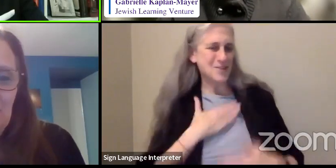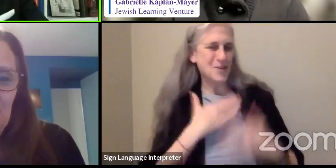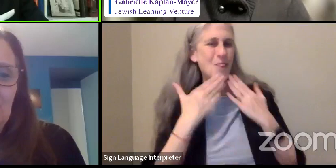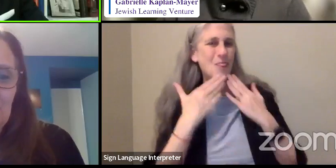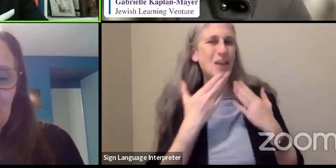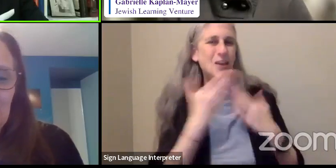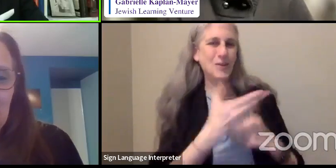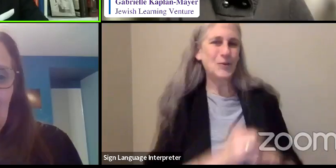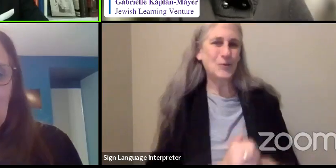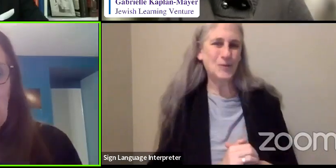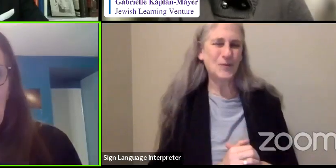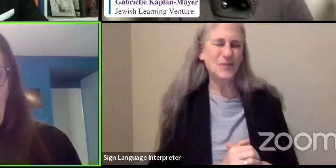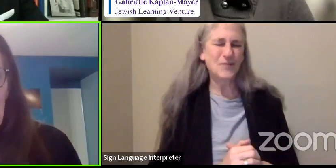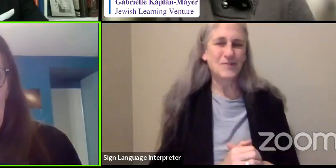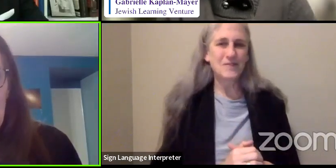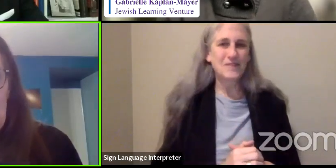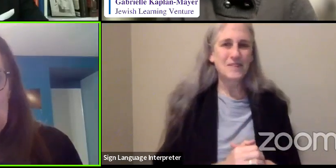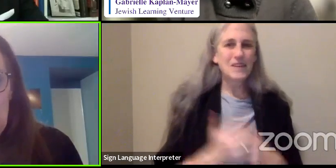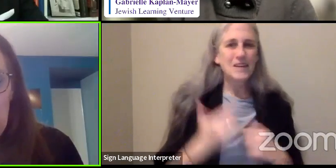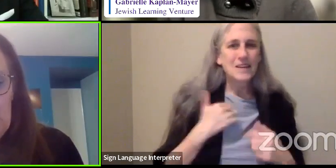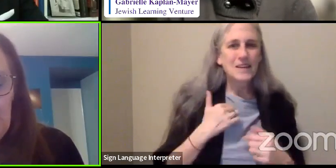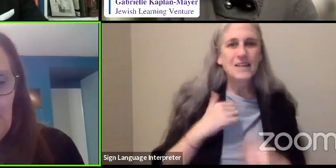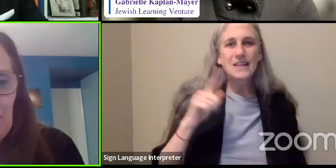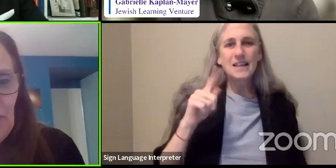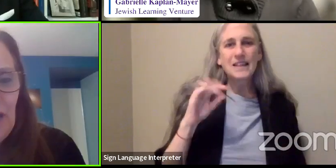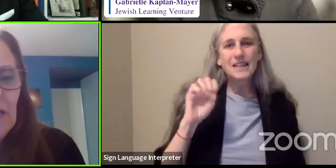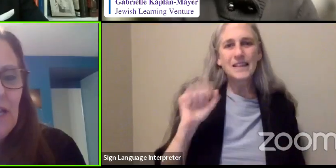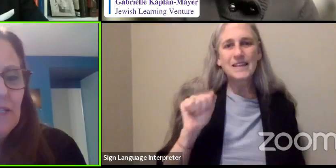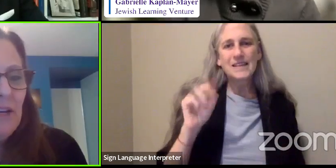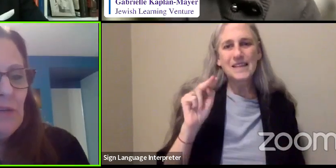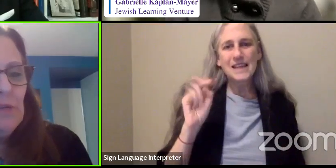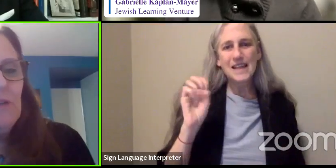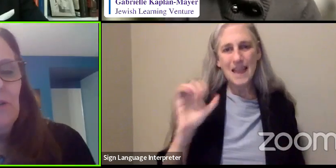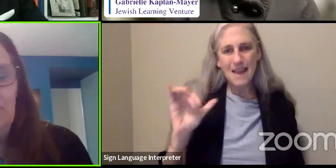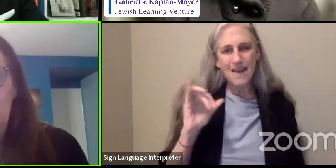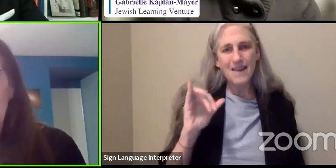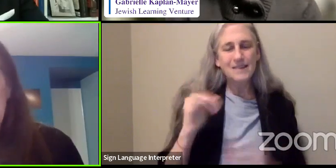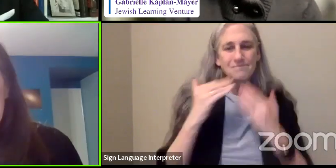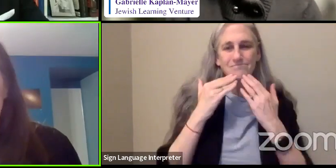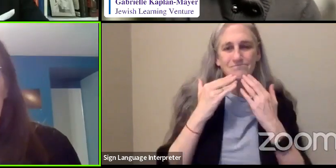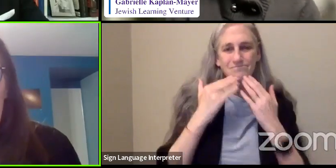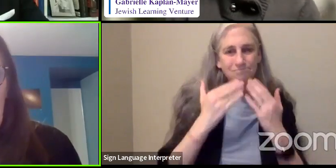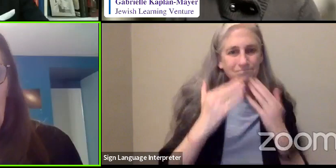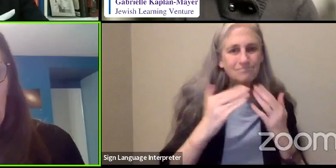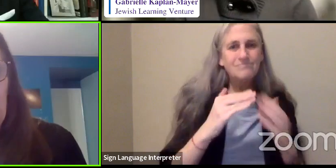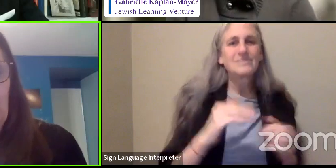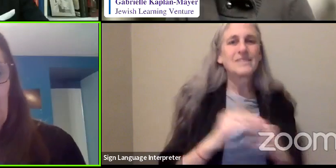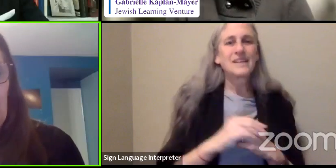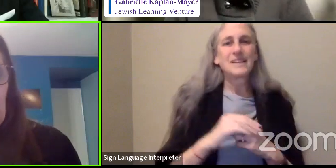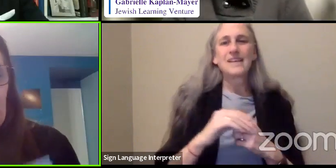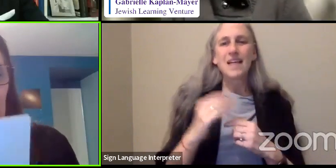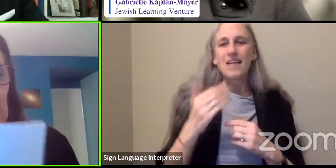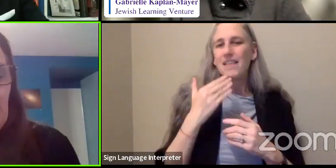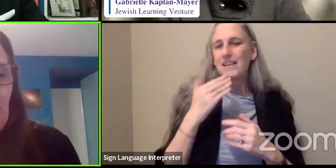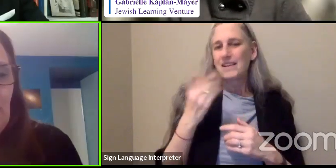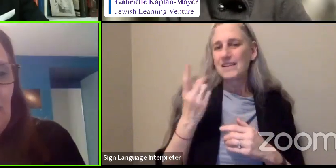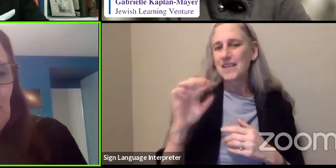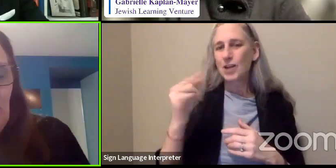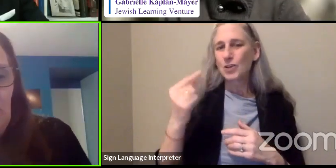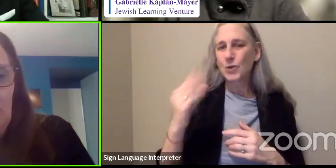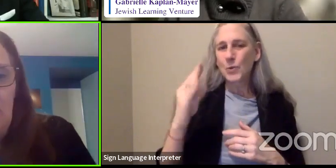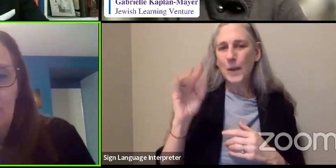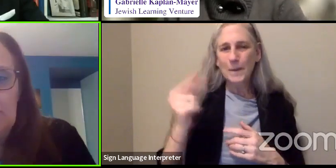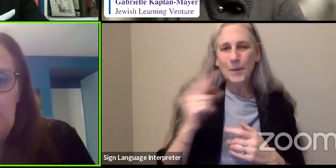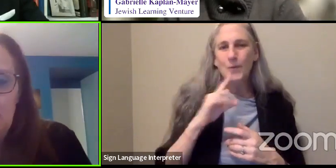you. And I just want to chime in so well said Gabrielle and Dr. Dr. Greenberg, such a wonderful, interesting,